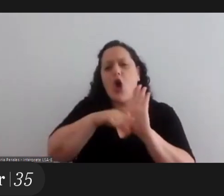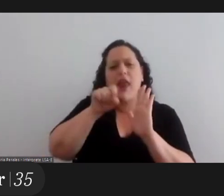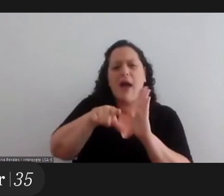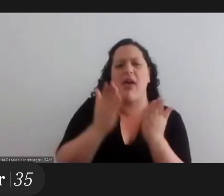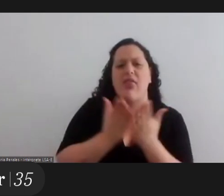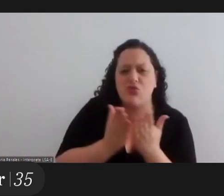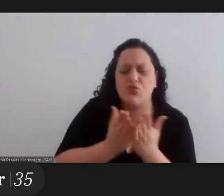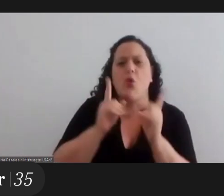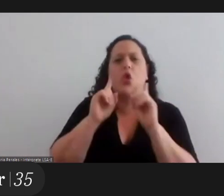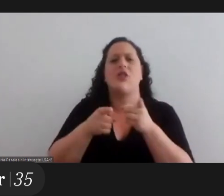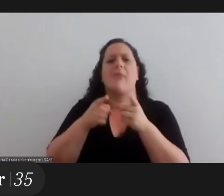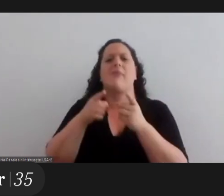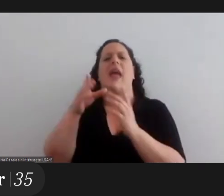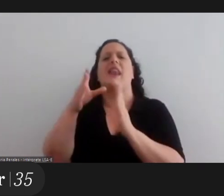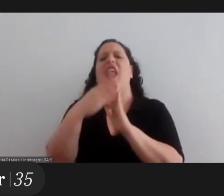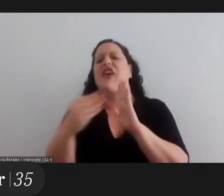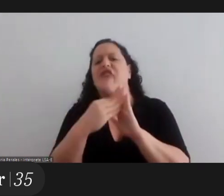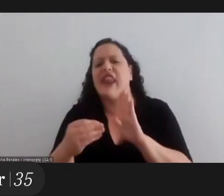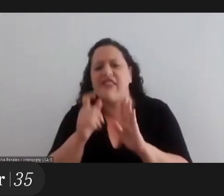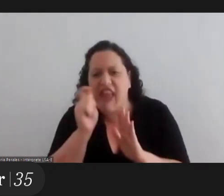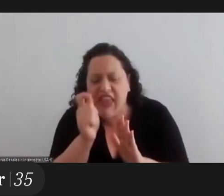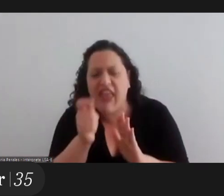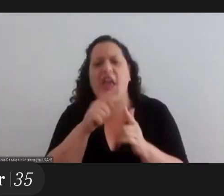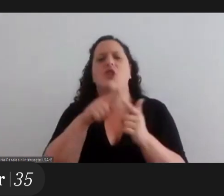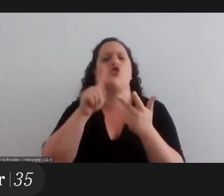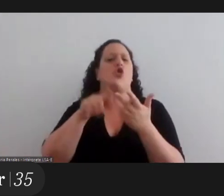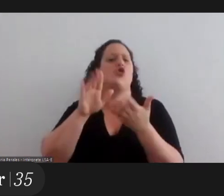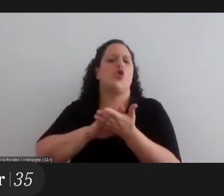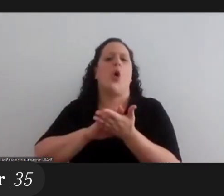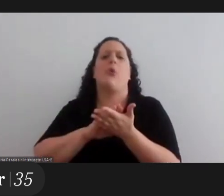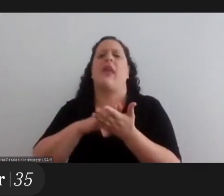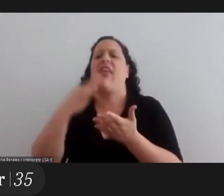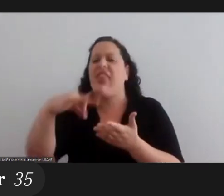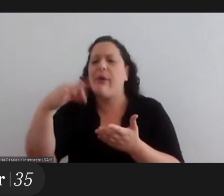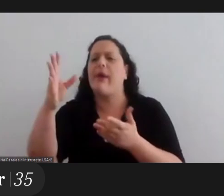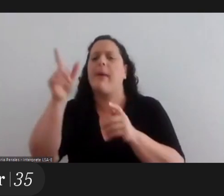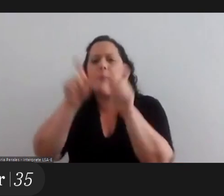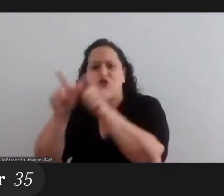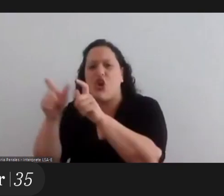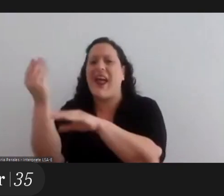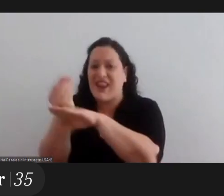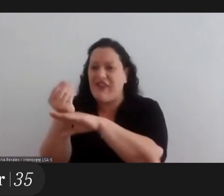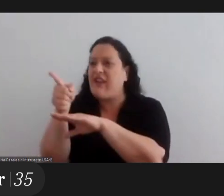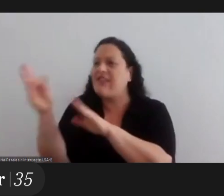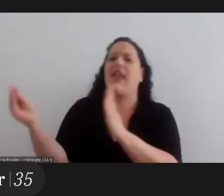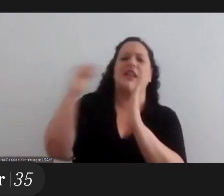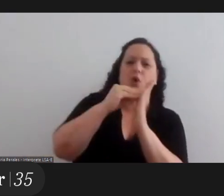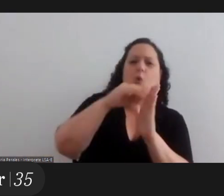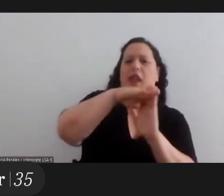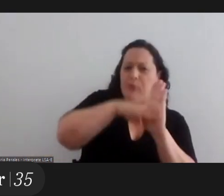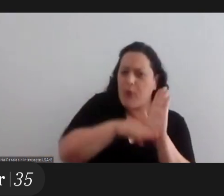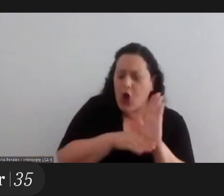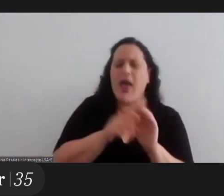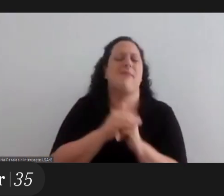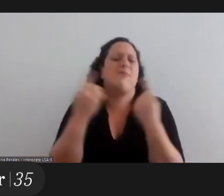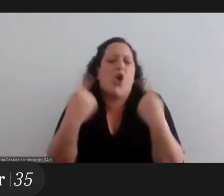programs and the different people that we study and they highlight the need to have women